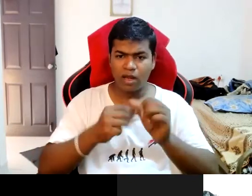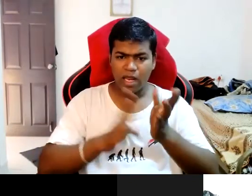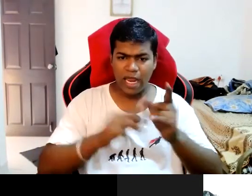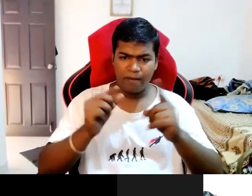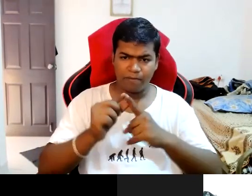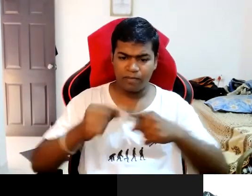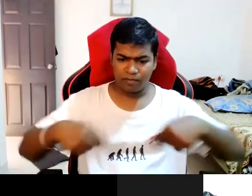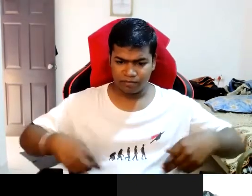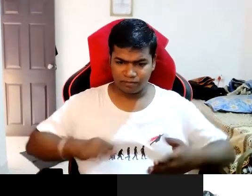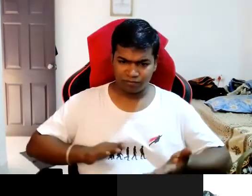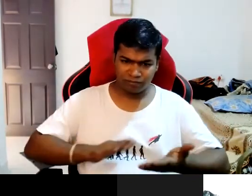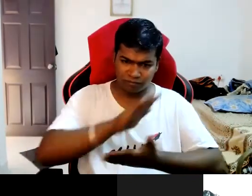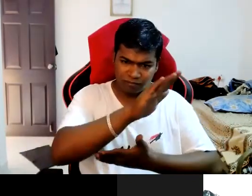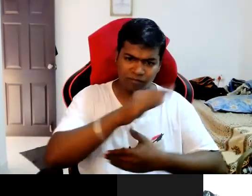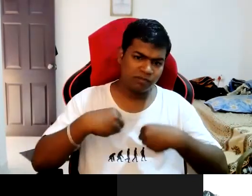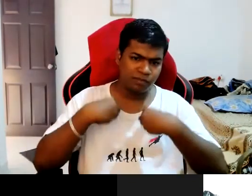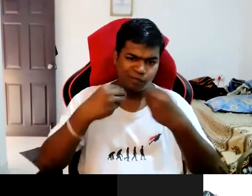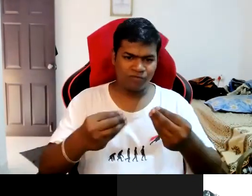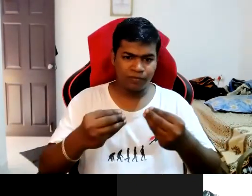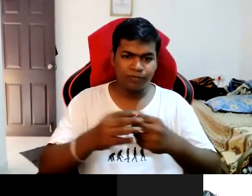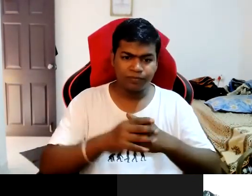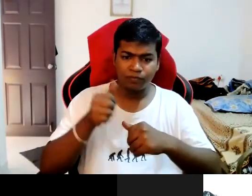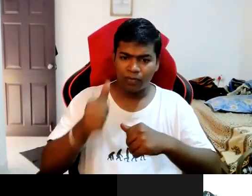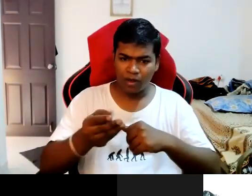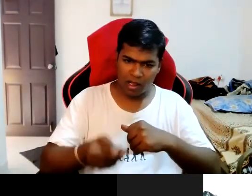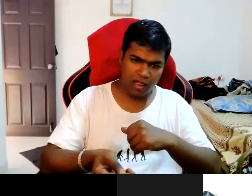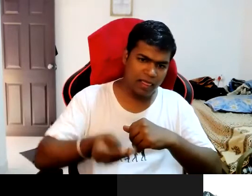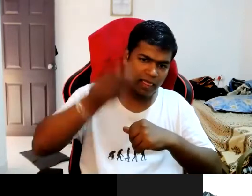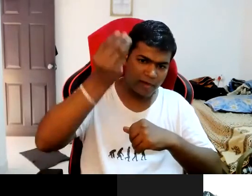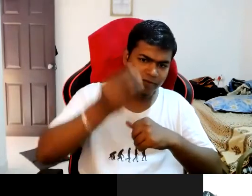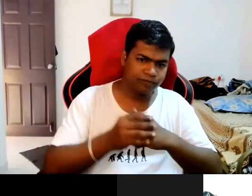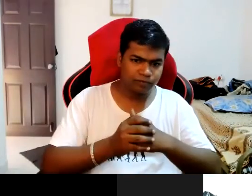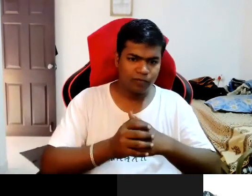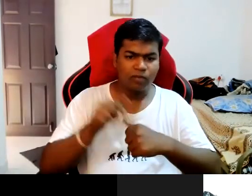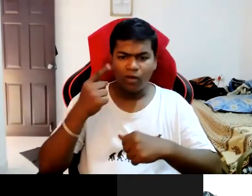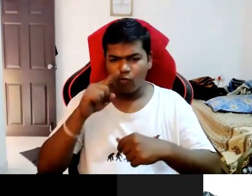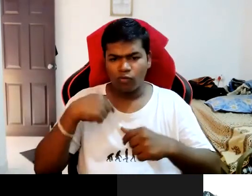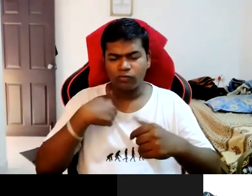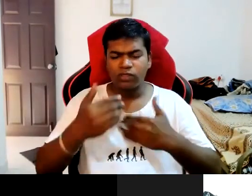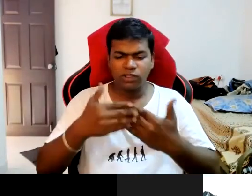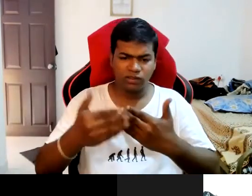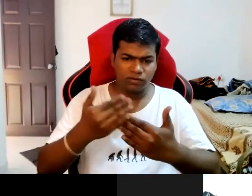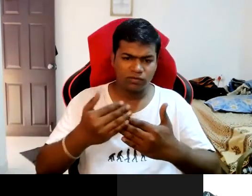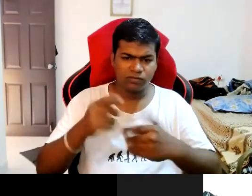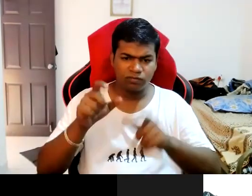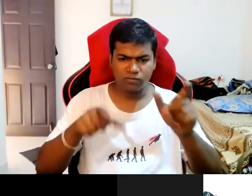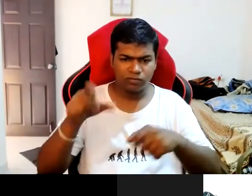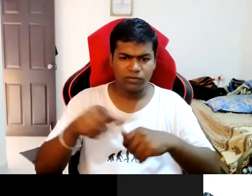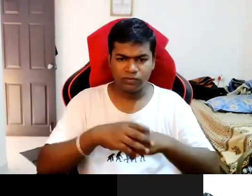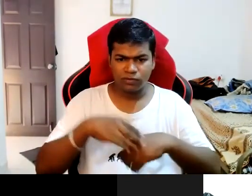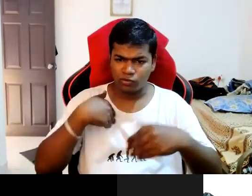no ramp at least we have to fix a lift. So the it will be easy for people to go